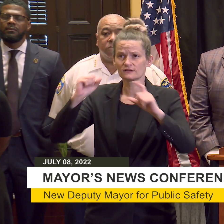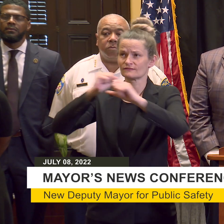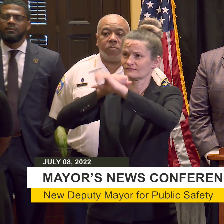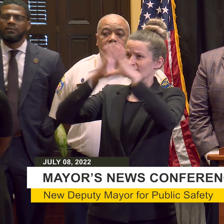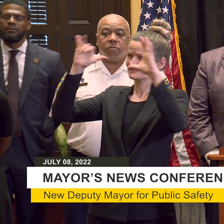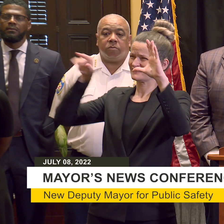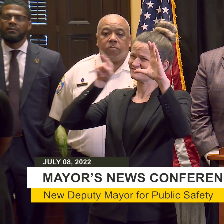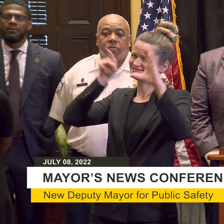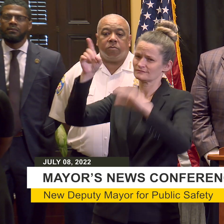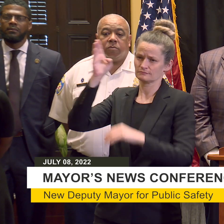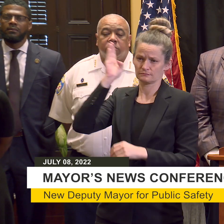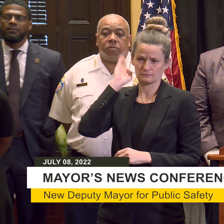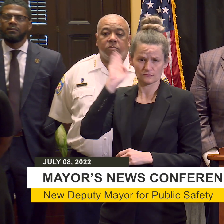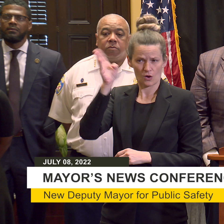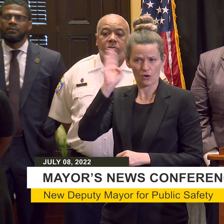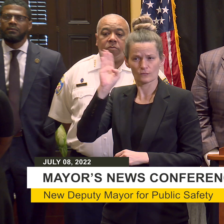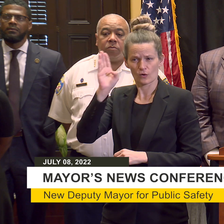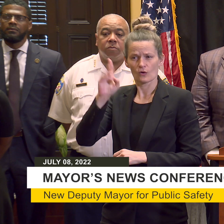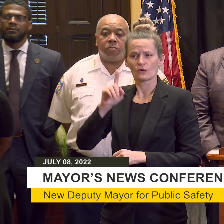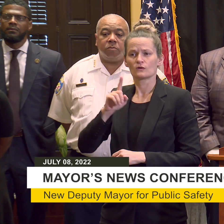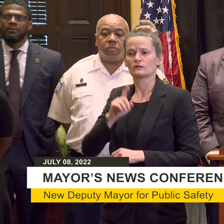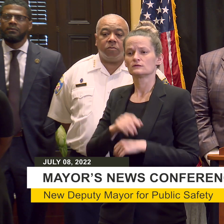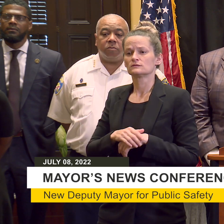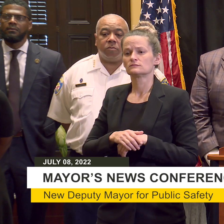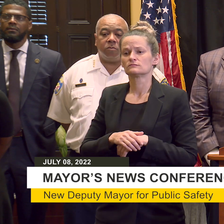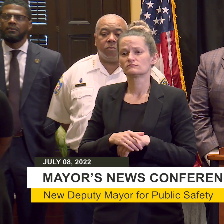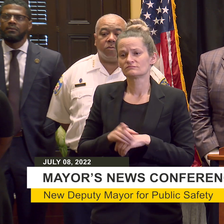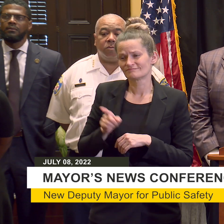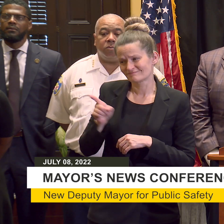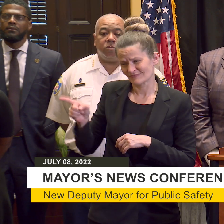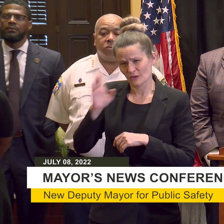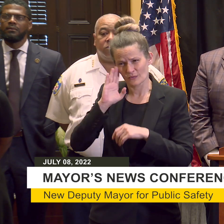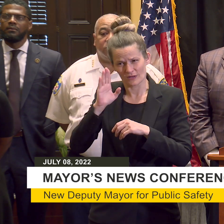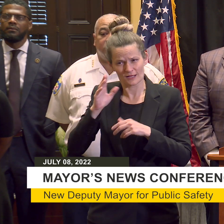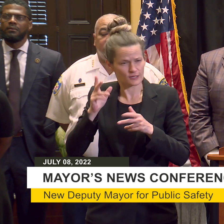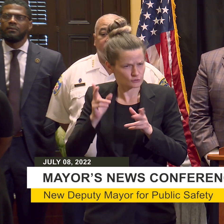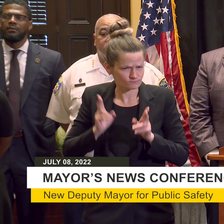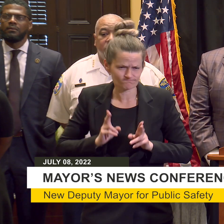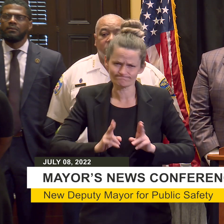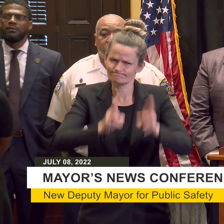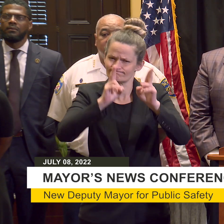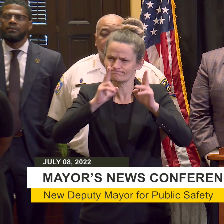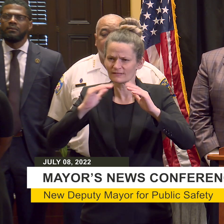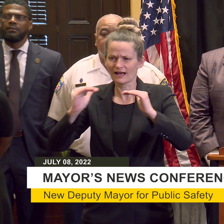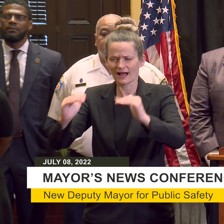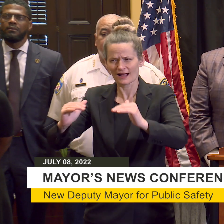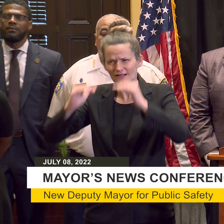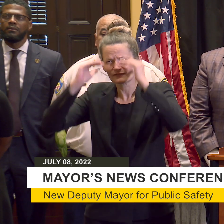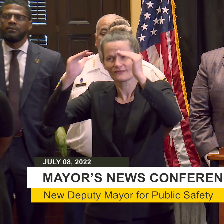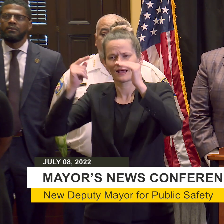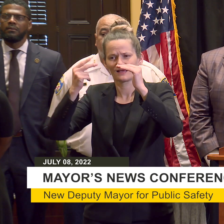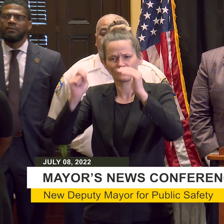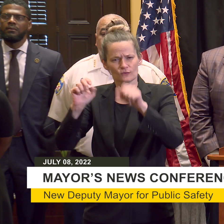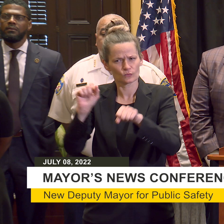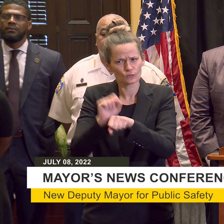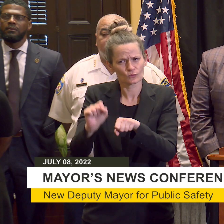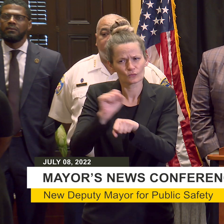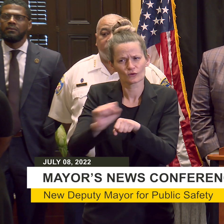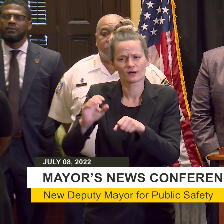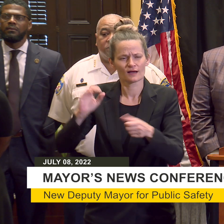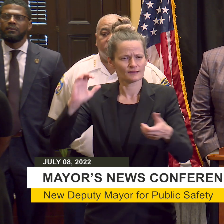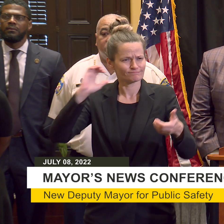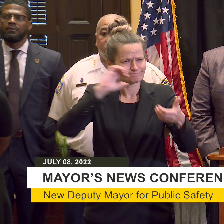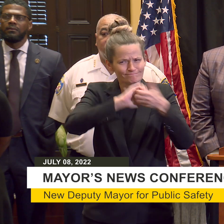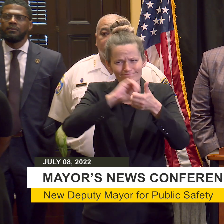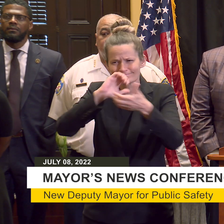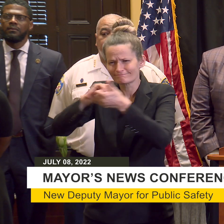he will act with urgency and leverage his expertise to get the job done in partnership with our already fabulous public safety leadership